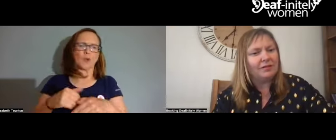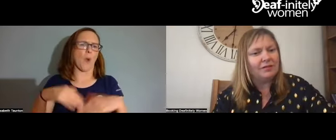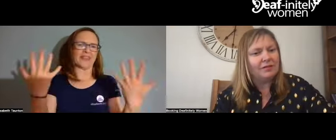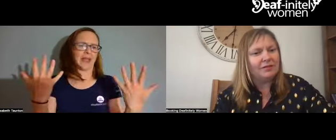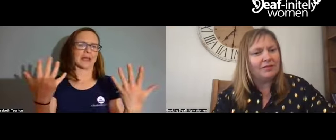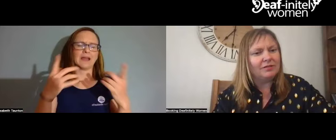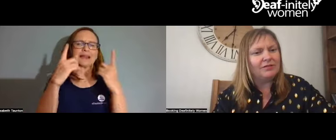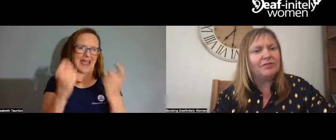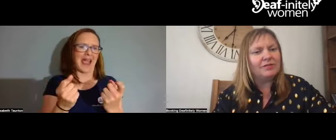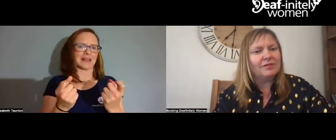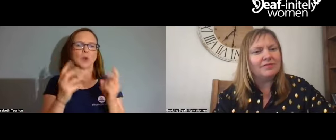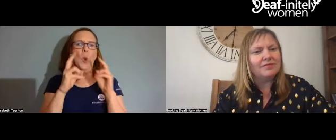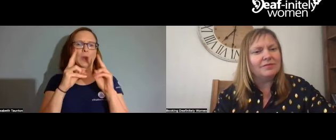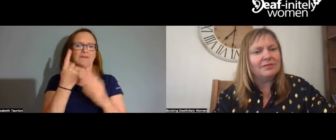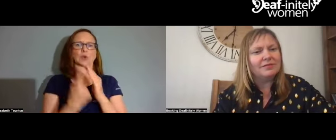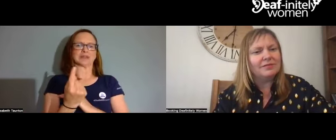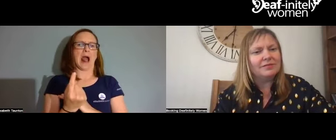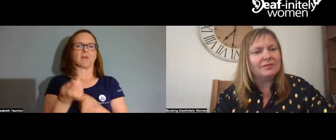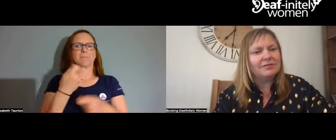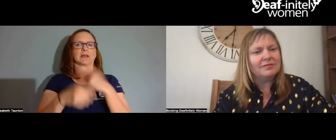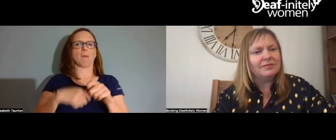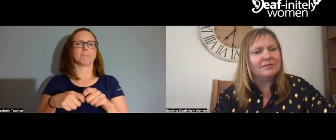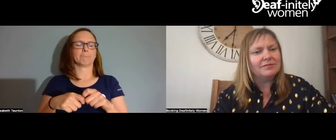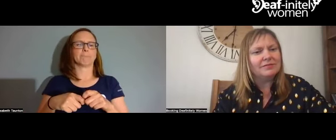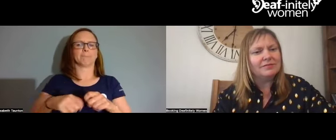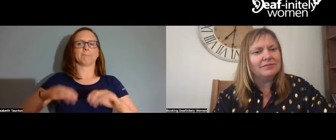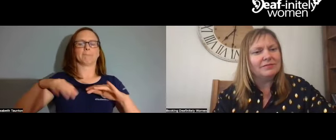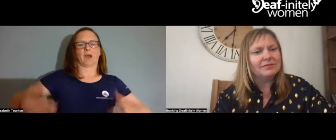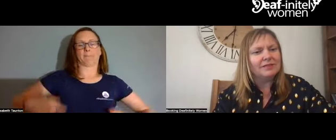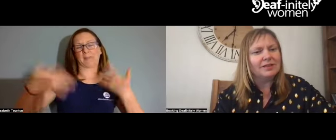So it's hope to avoid surgery. It's knowing how to look after yourself.